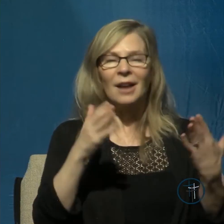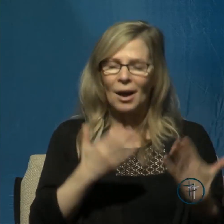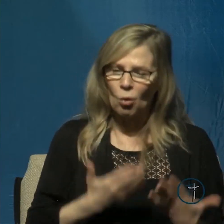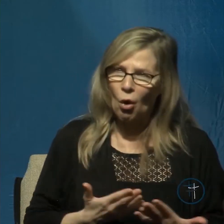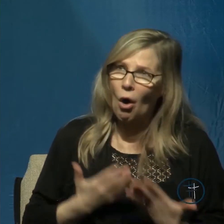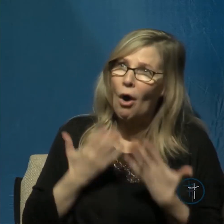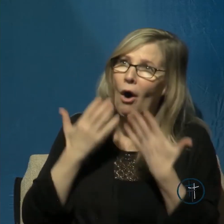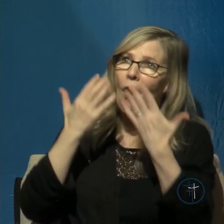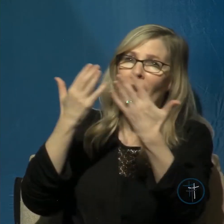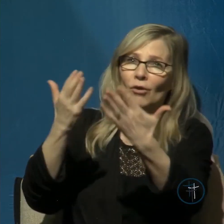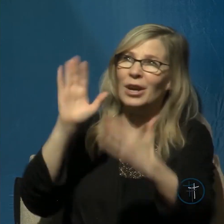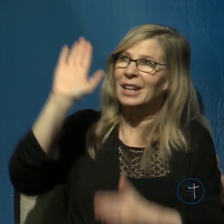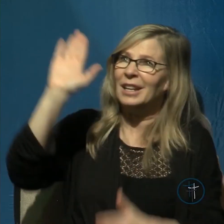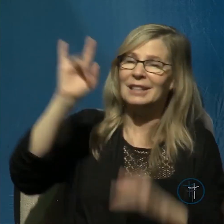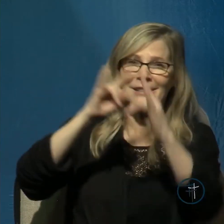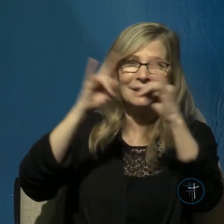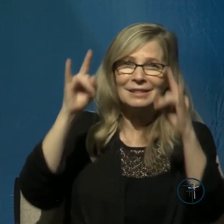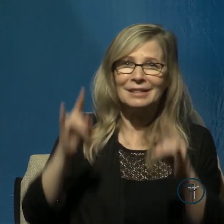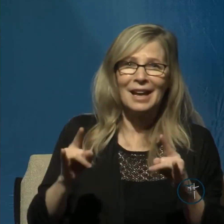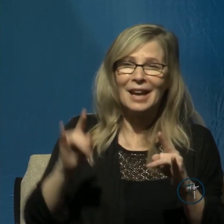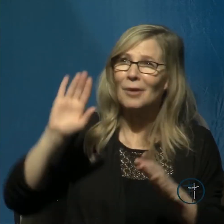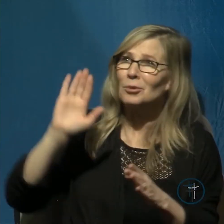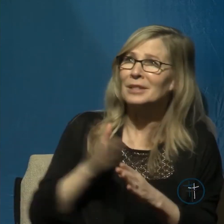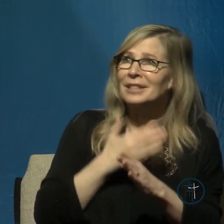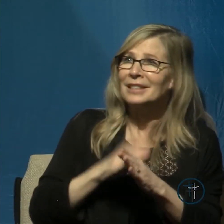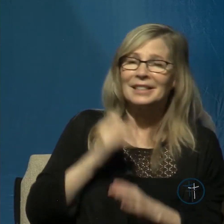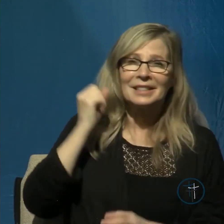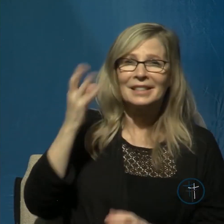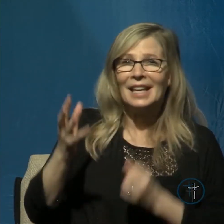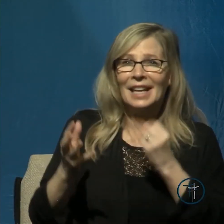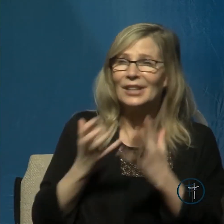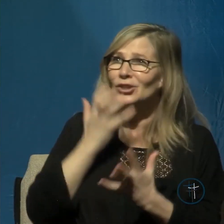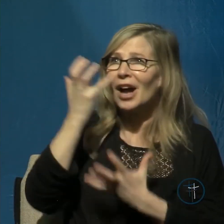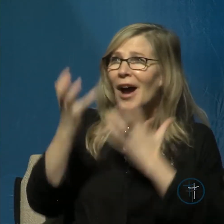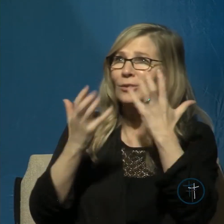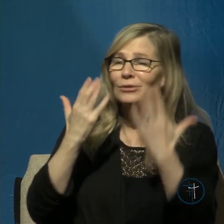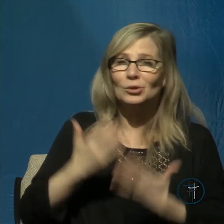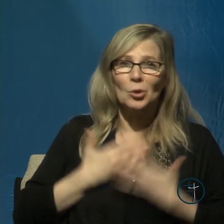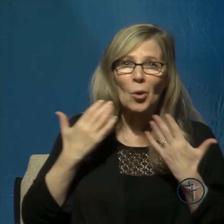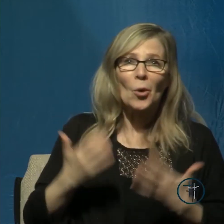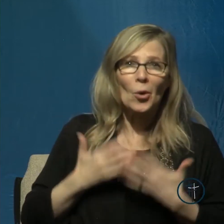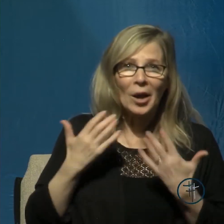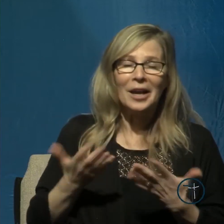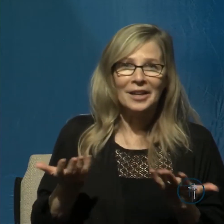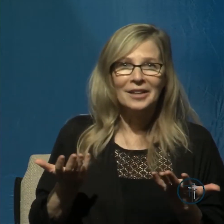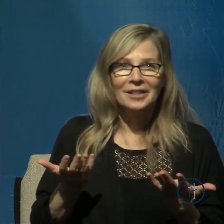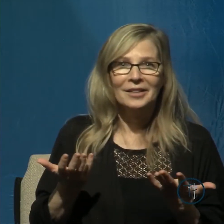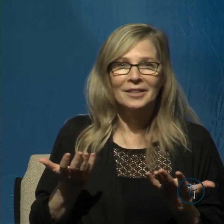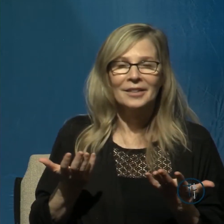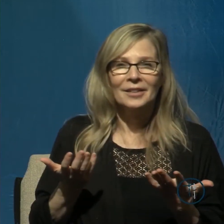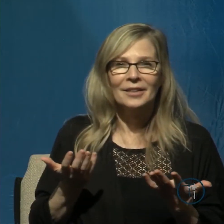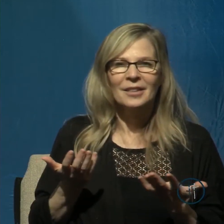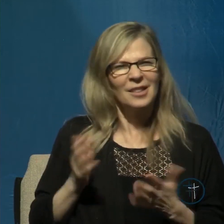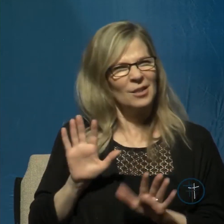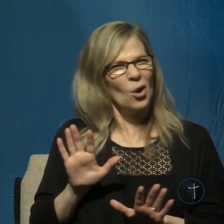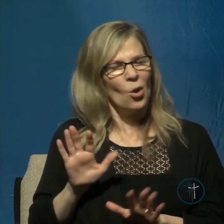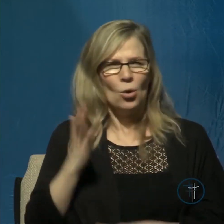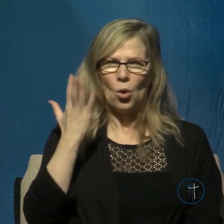of joy I will sing yes I will sing praises to the Lord so why was David then so obsessed with